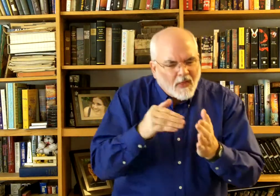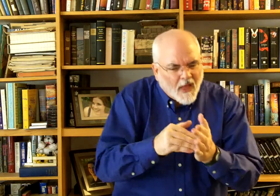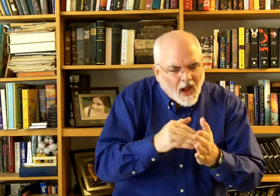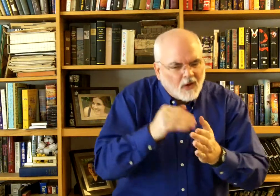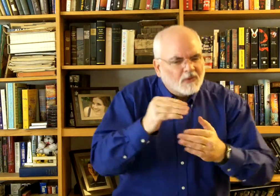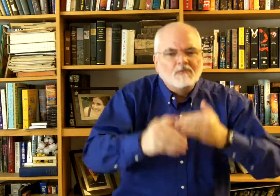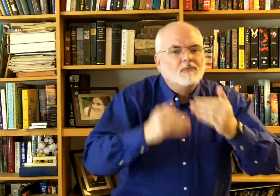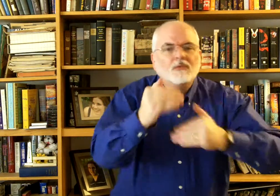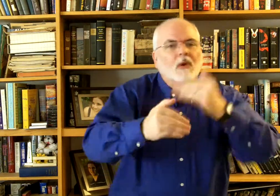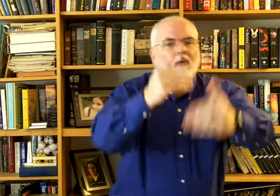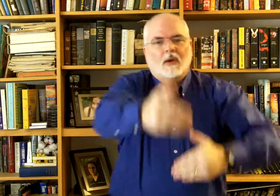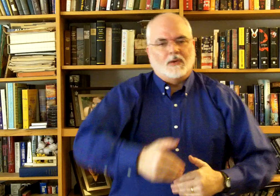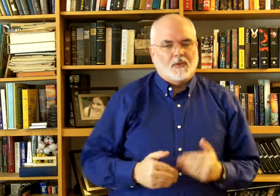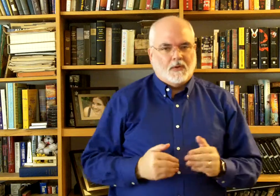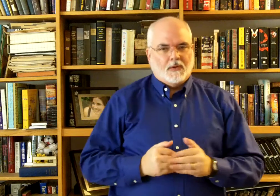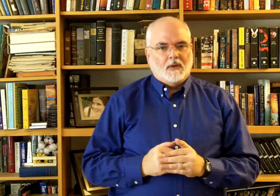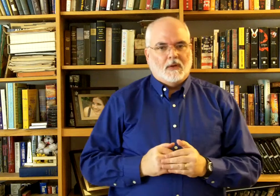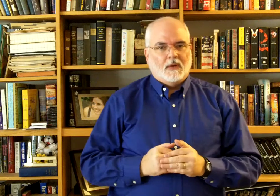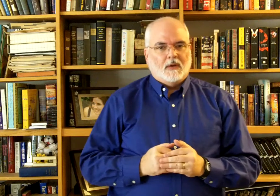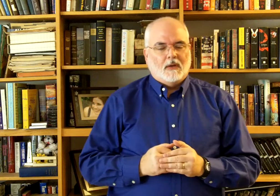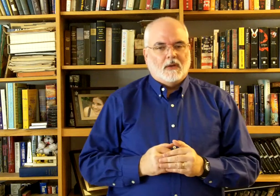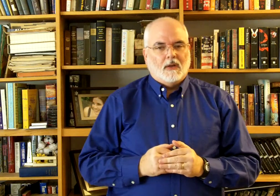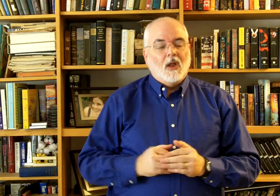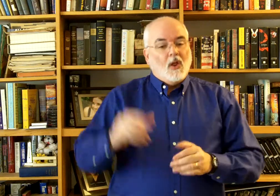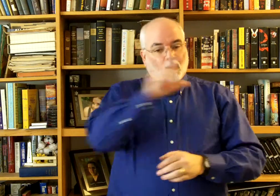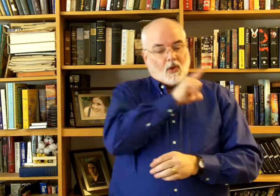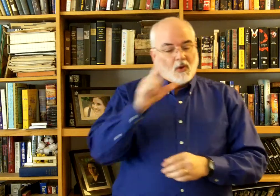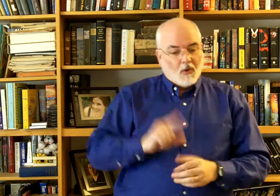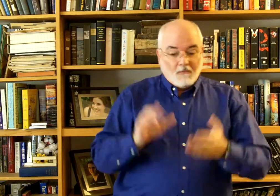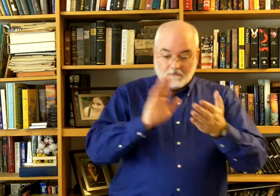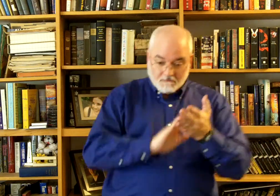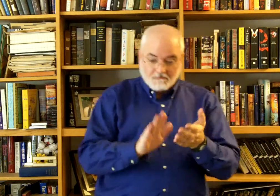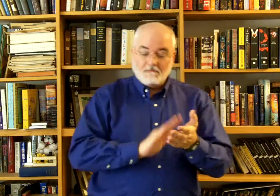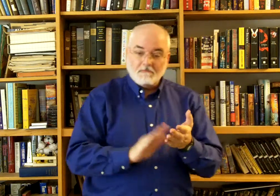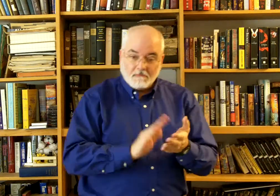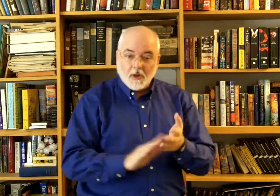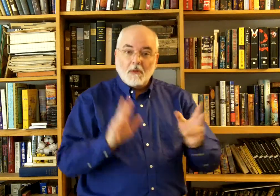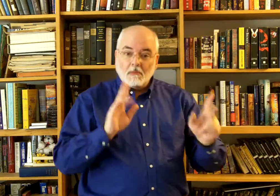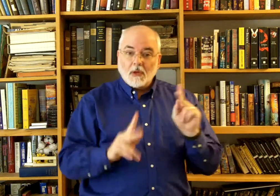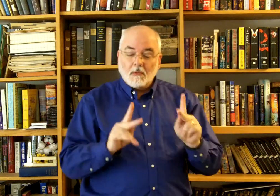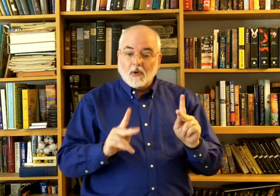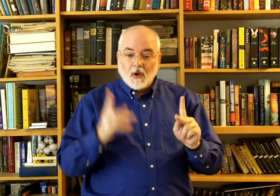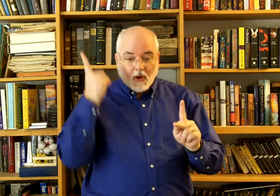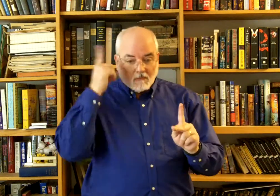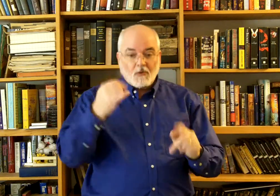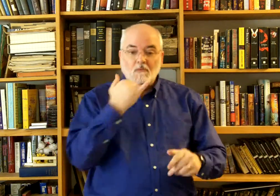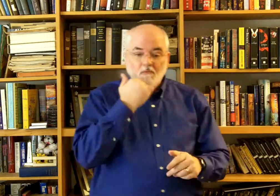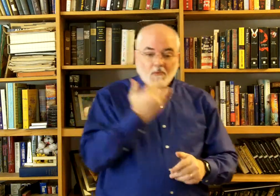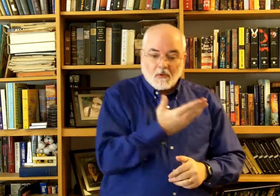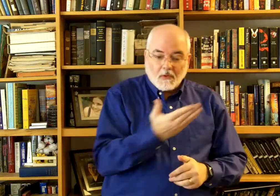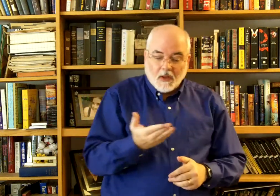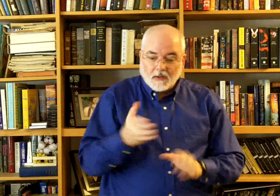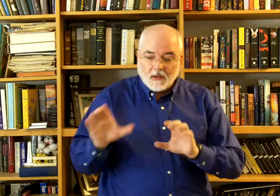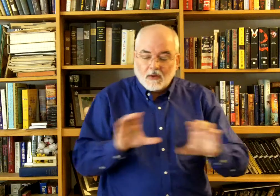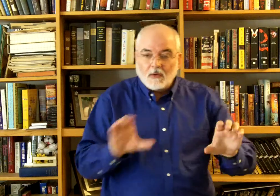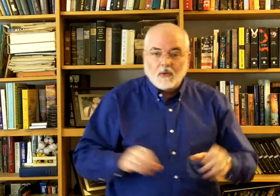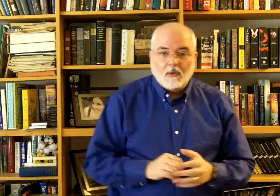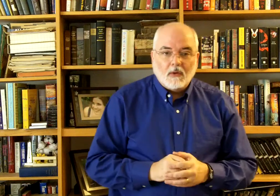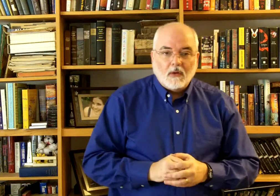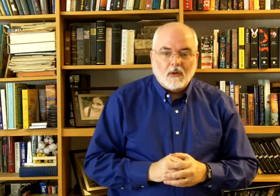generations. The Lord forgives people for the wrong things they do, but